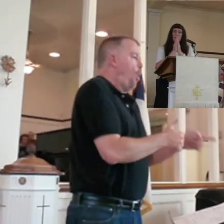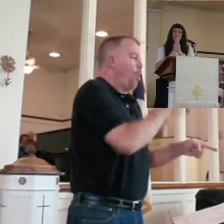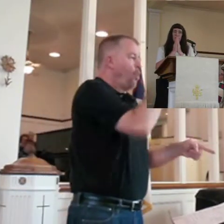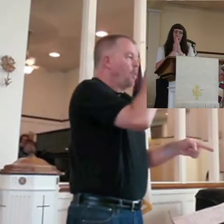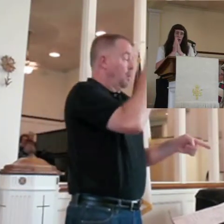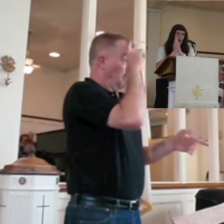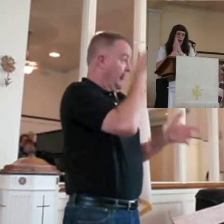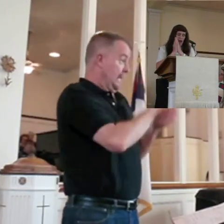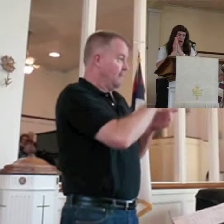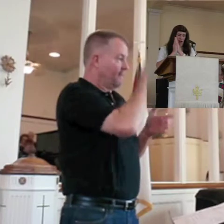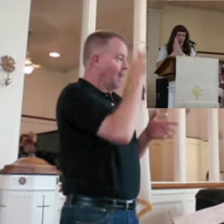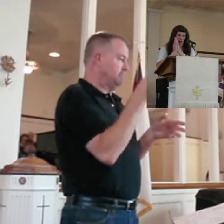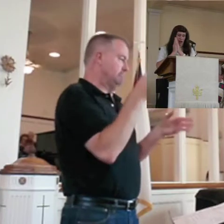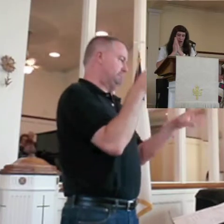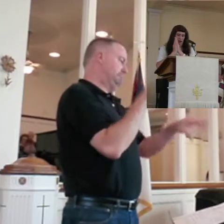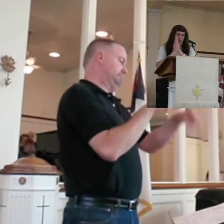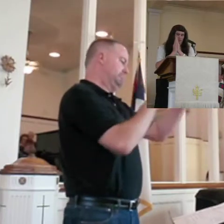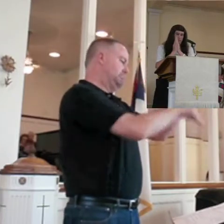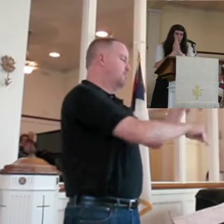homeless.